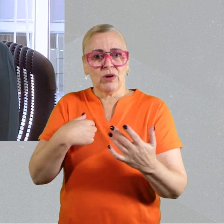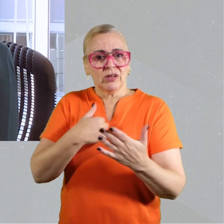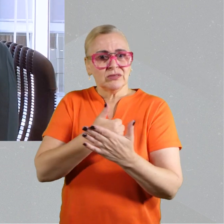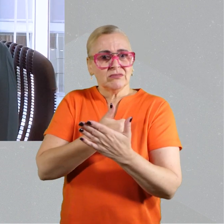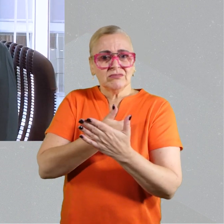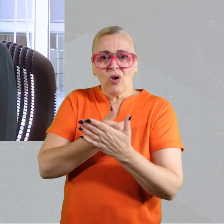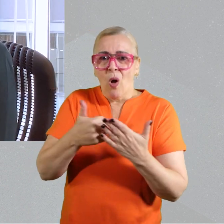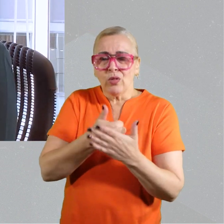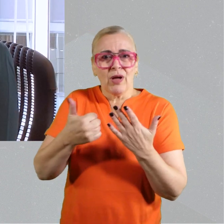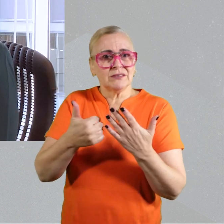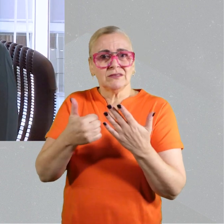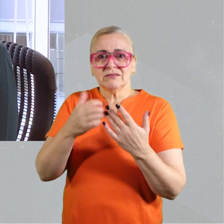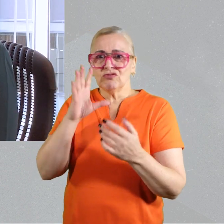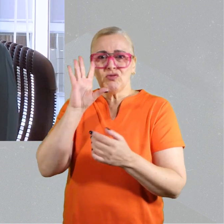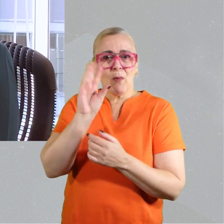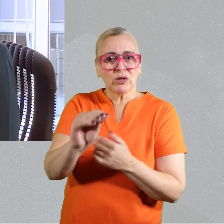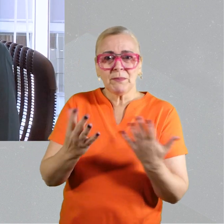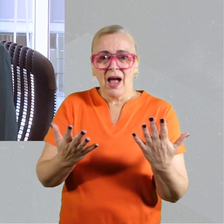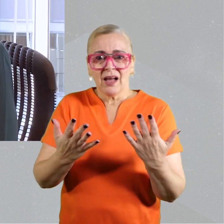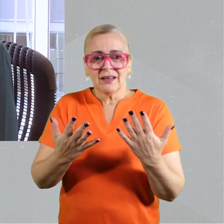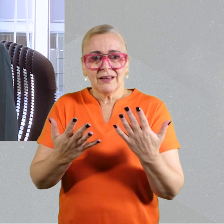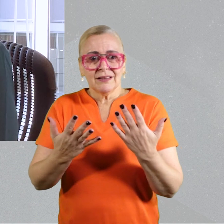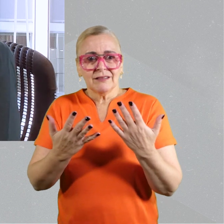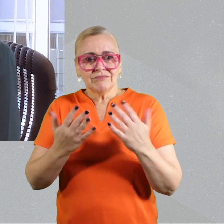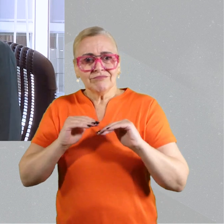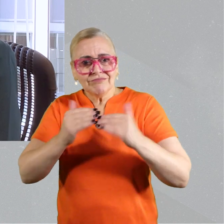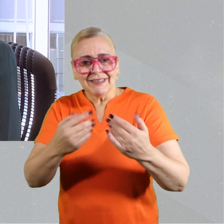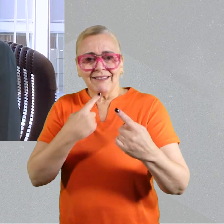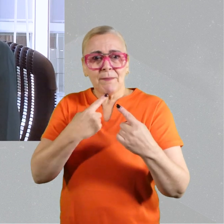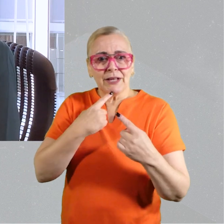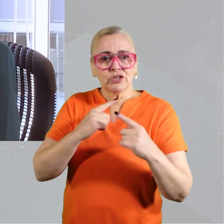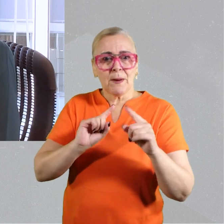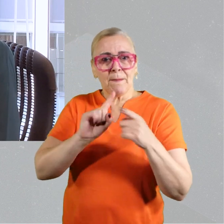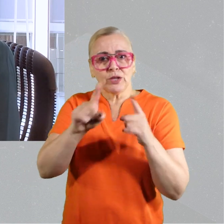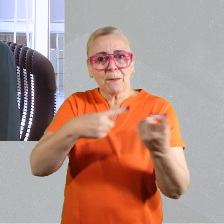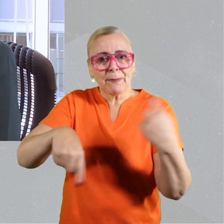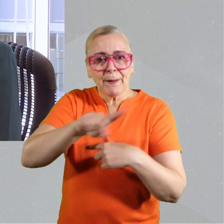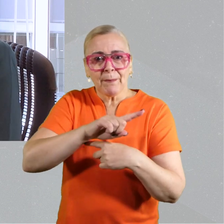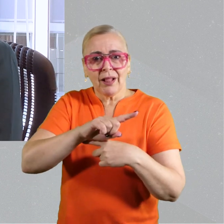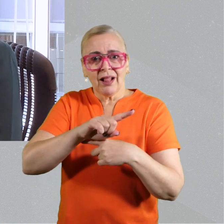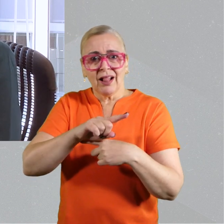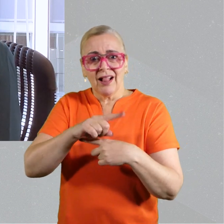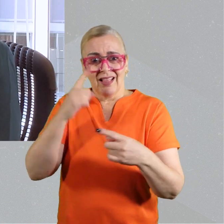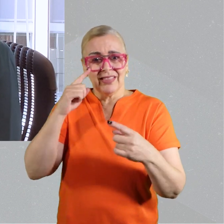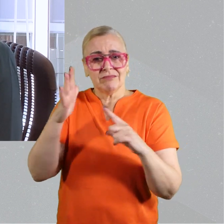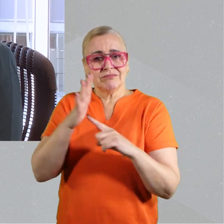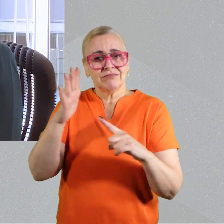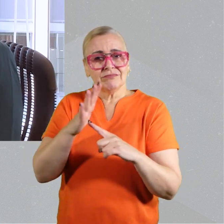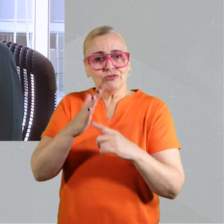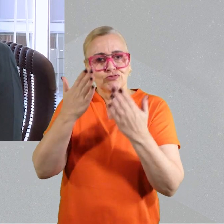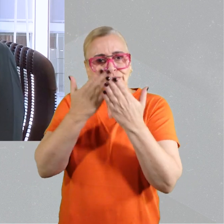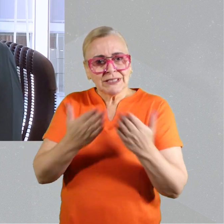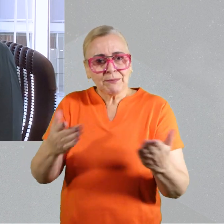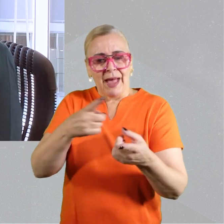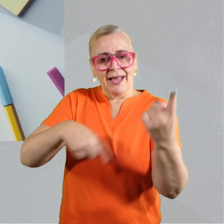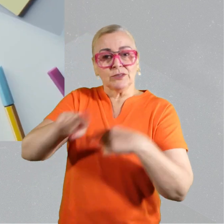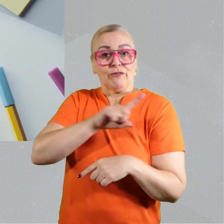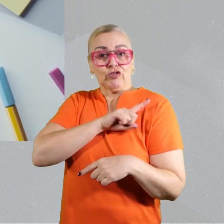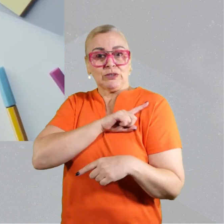research because they want to help others. We don't always tell them how they achieved that. We don't always report back. And so finding